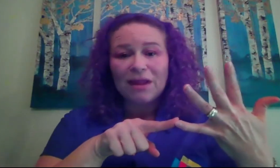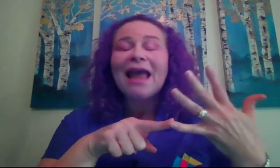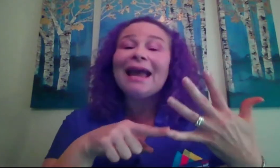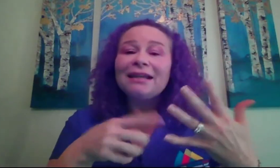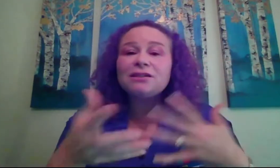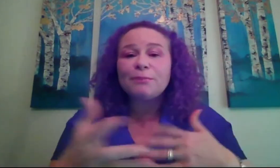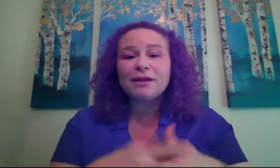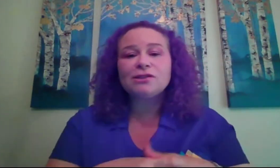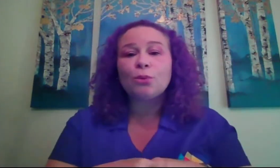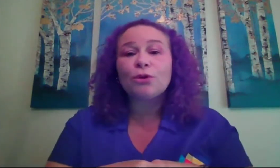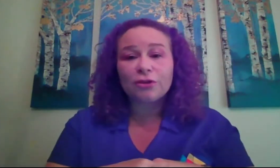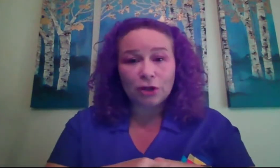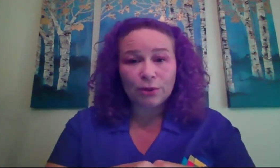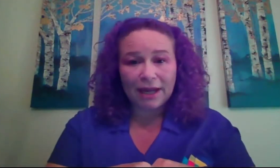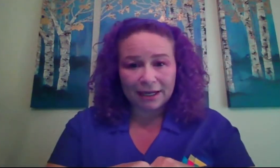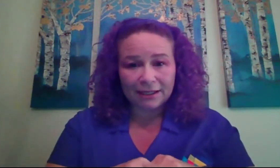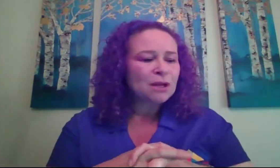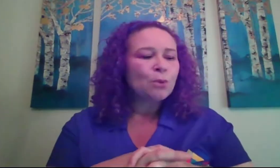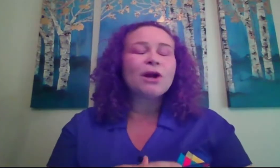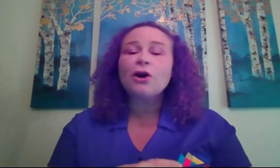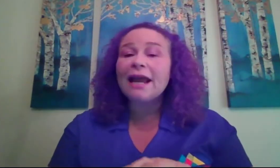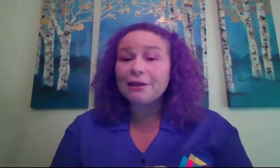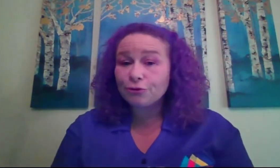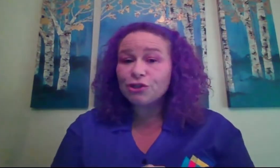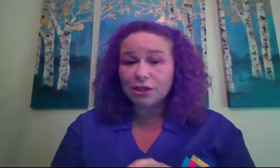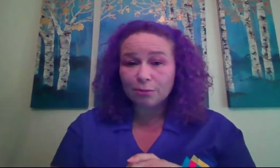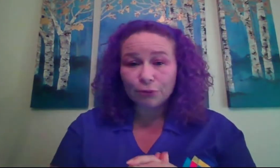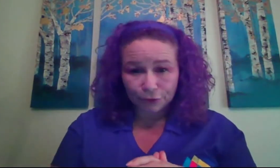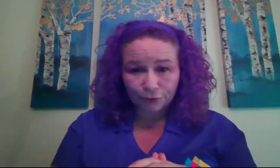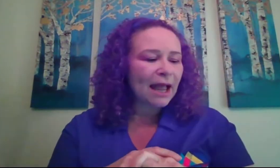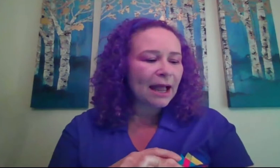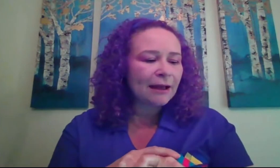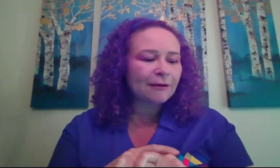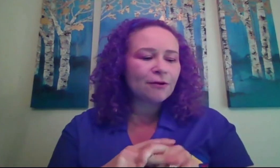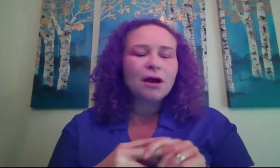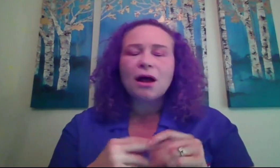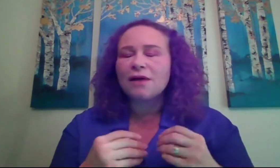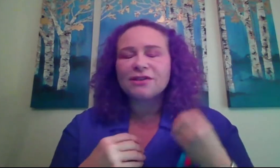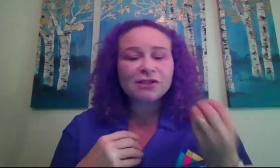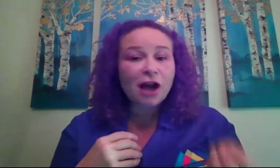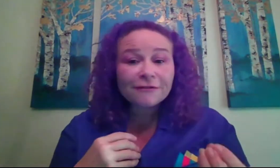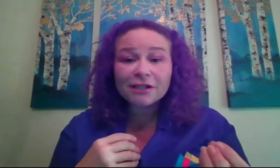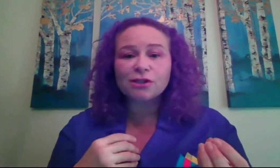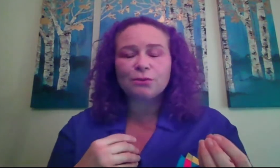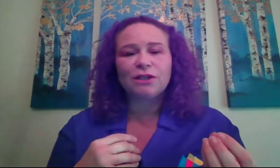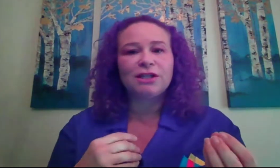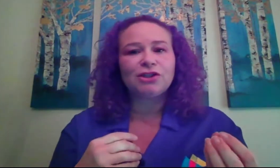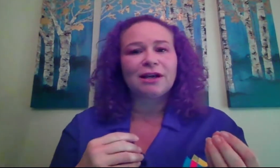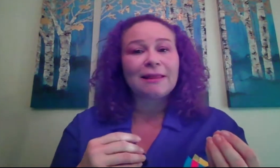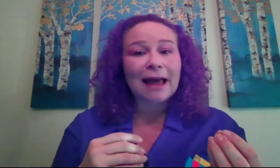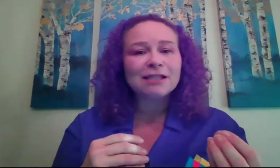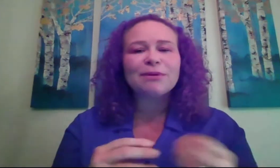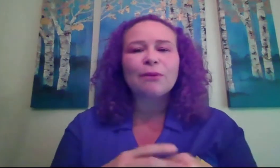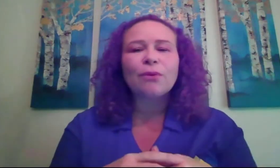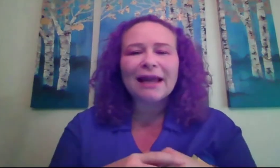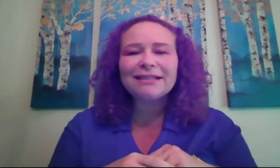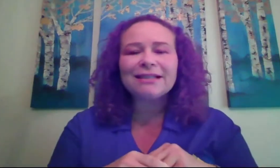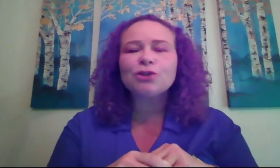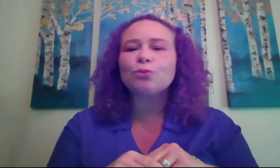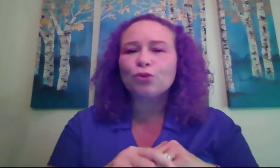And it depends on where they're located. We are A through G approved, have the soft skills that we teach in class, but I would like to teach them real